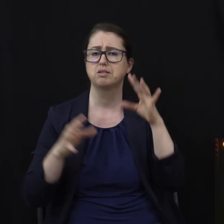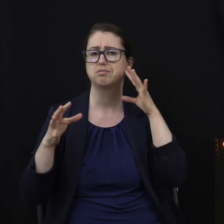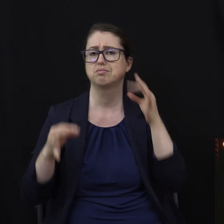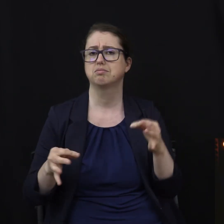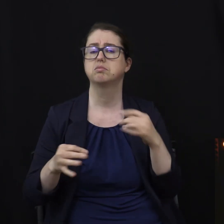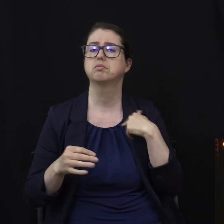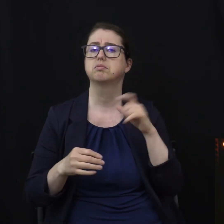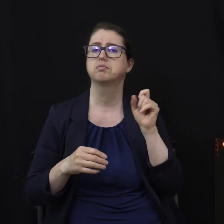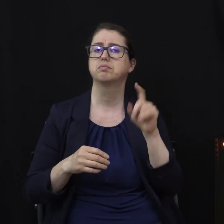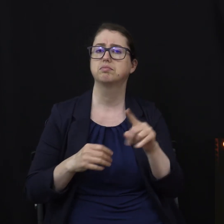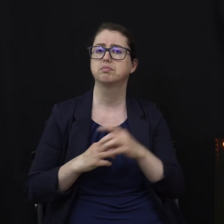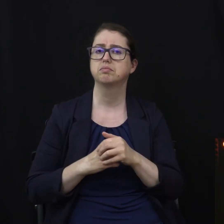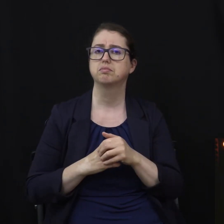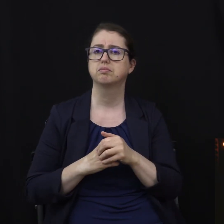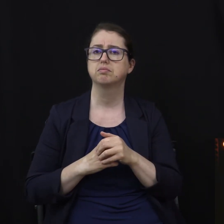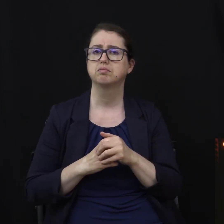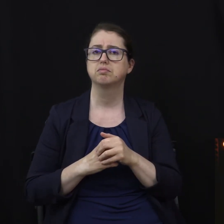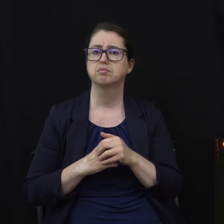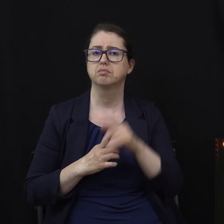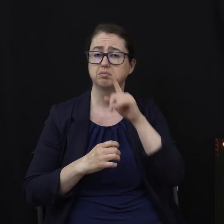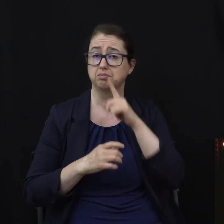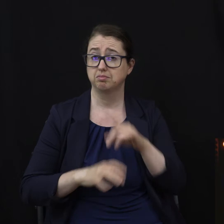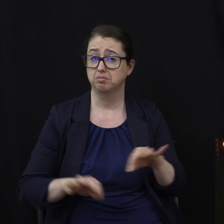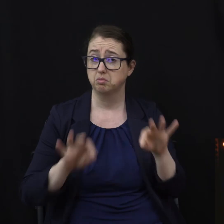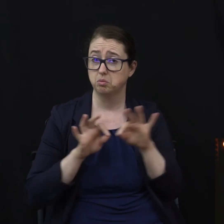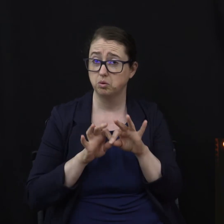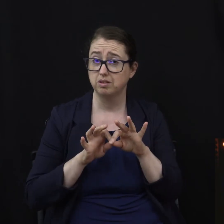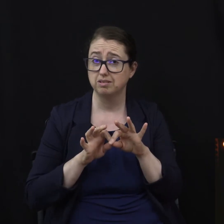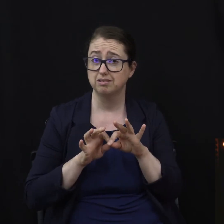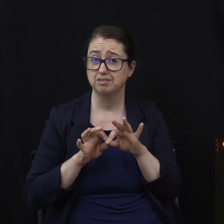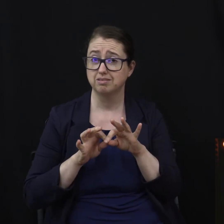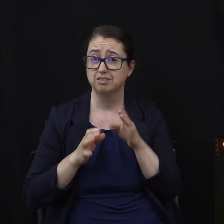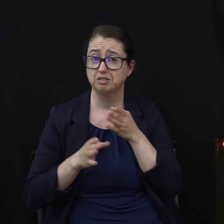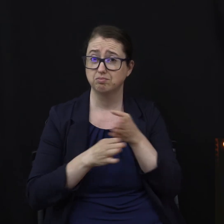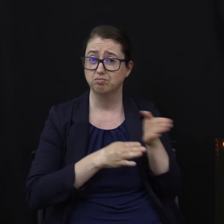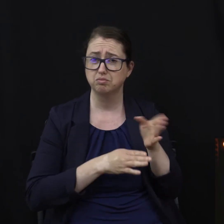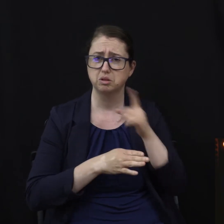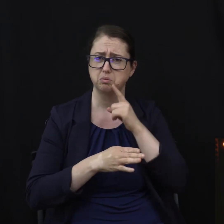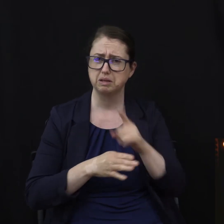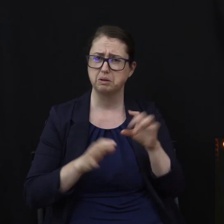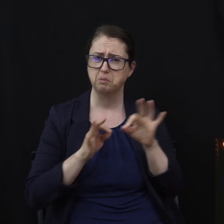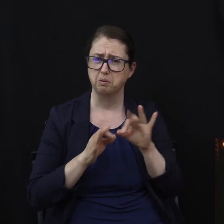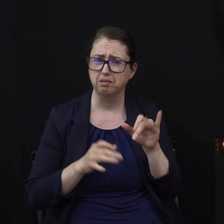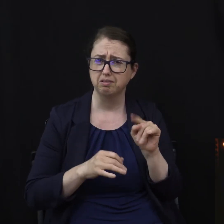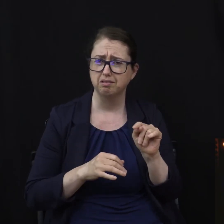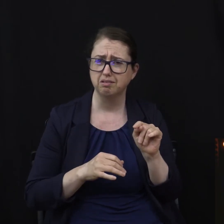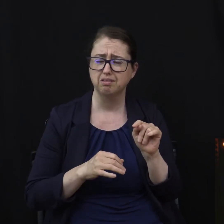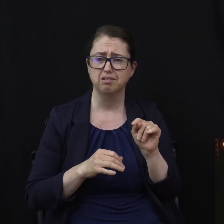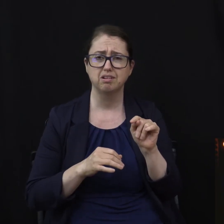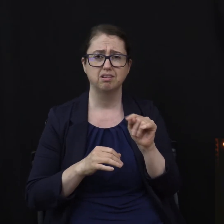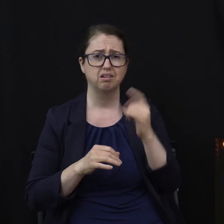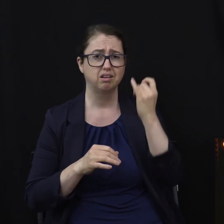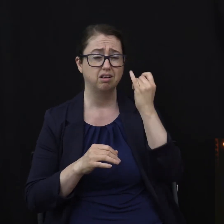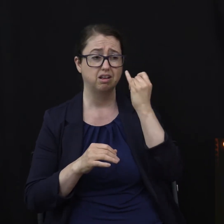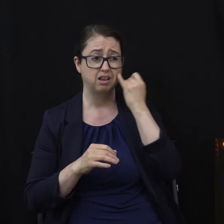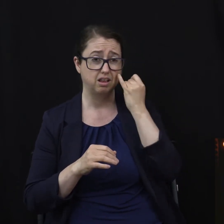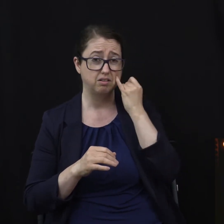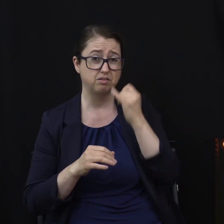Is it worth working on these important areas of our life, but then not having the physical and mental